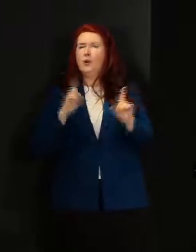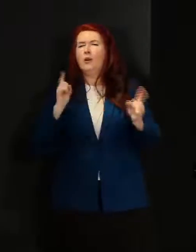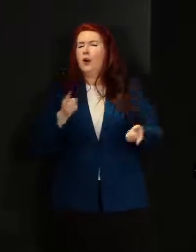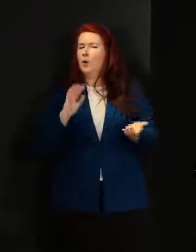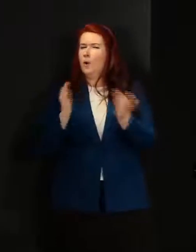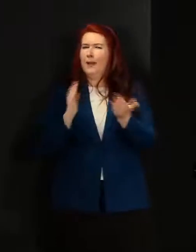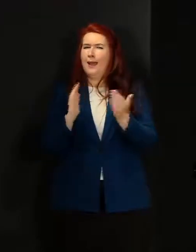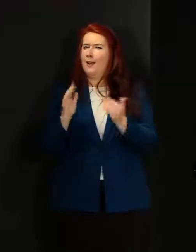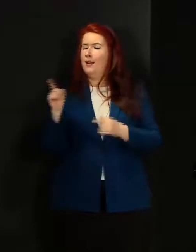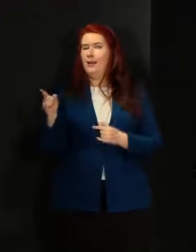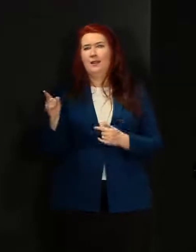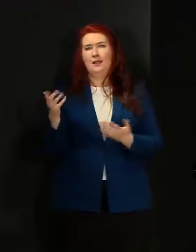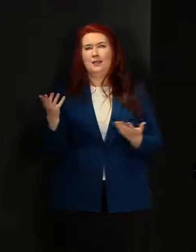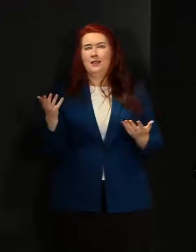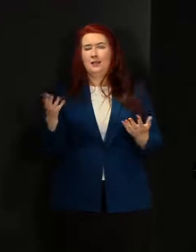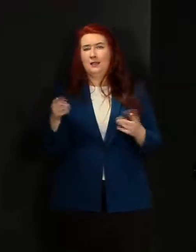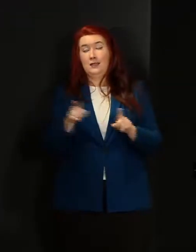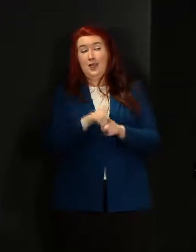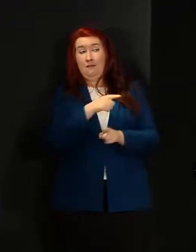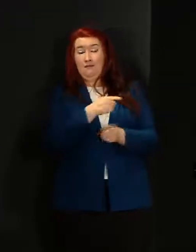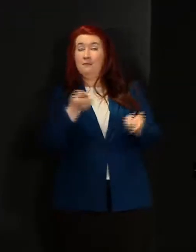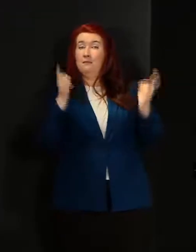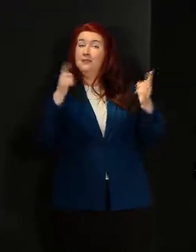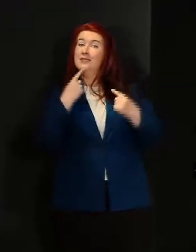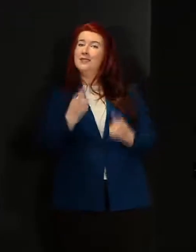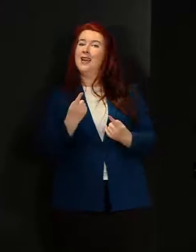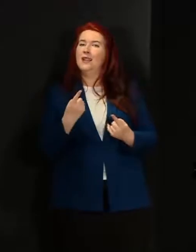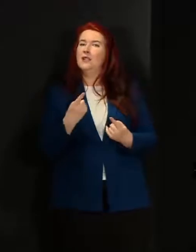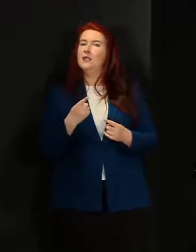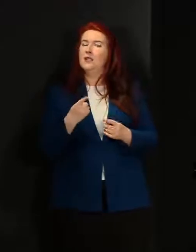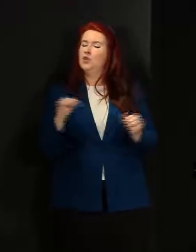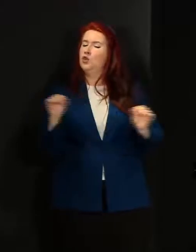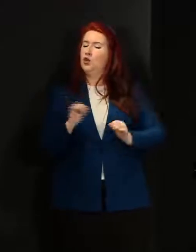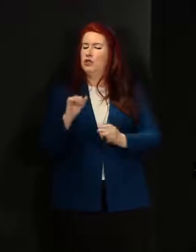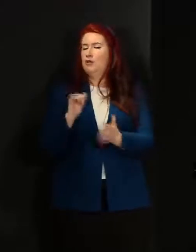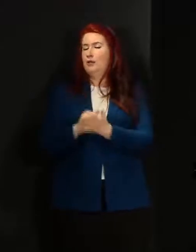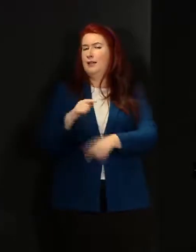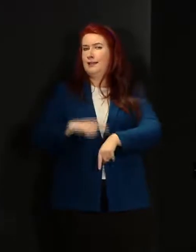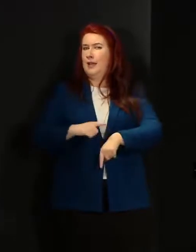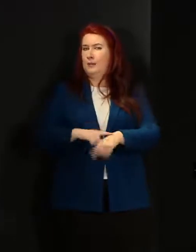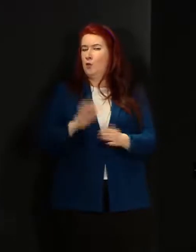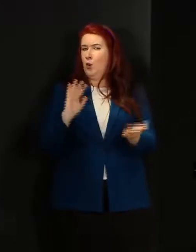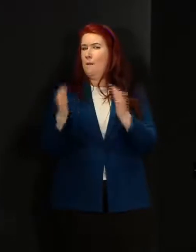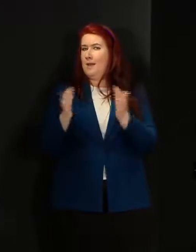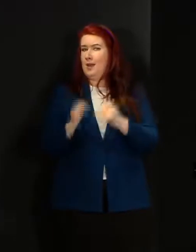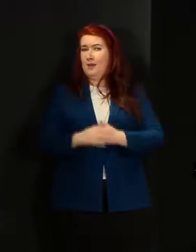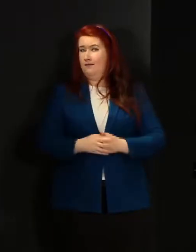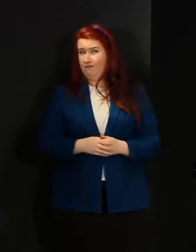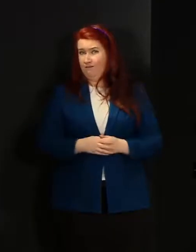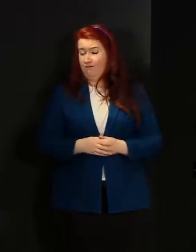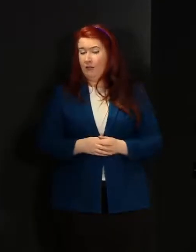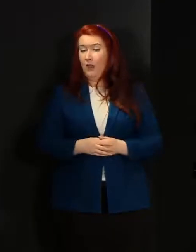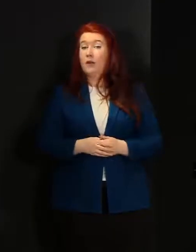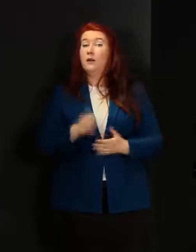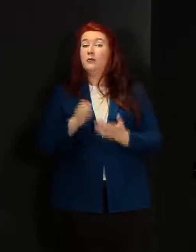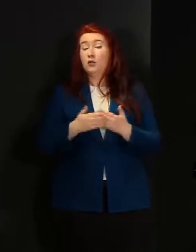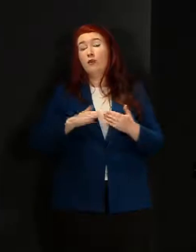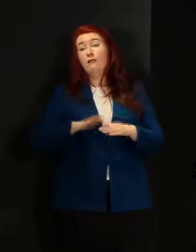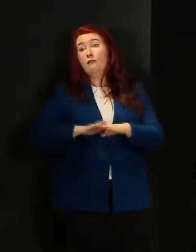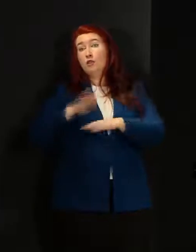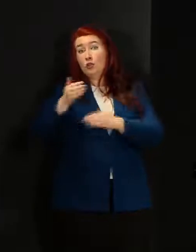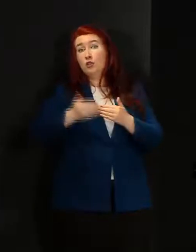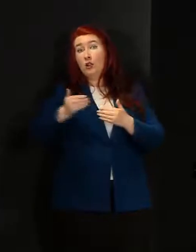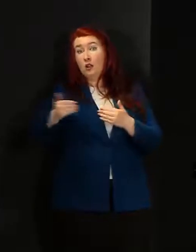those countries and as the cabinet secretary says I don't think it's yet time for that comparison to be made. In time there are